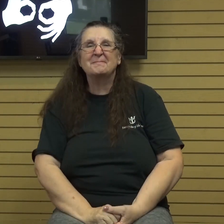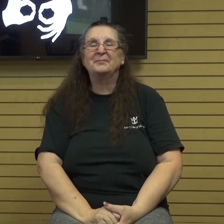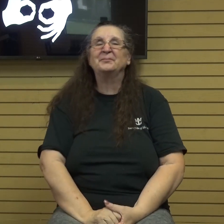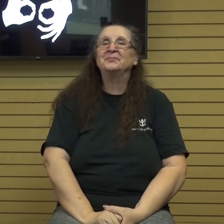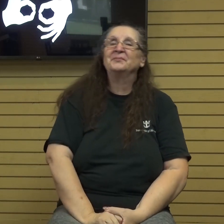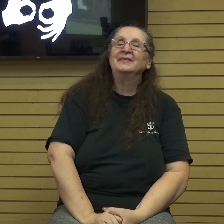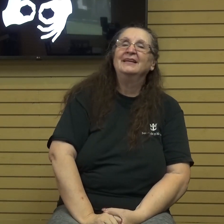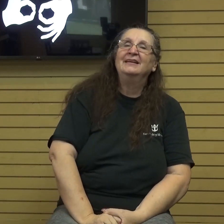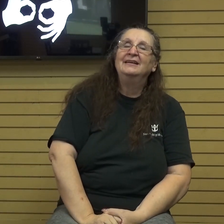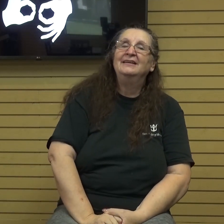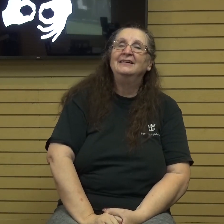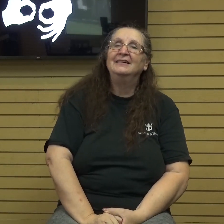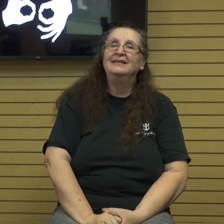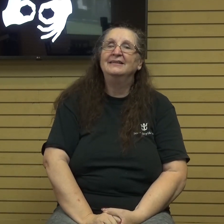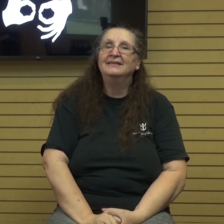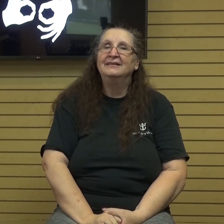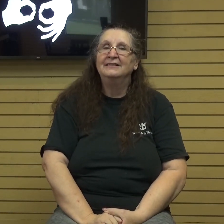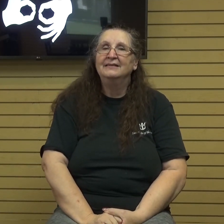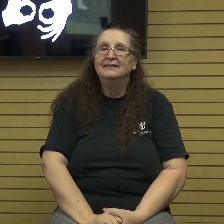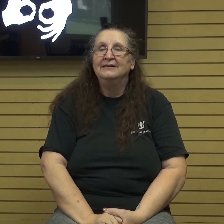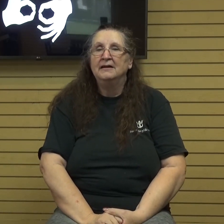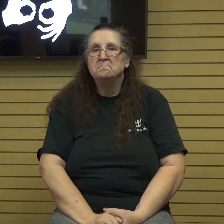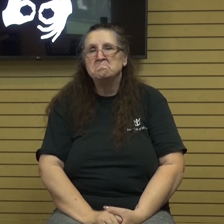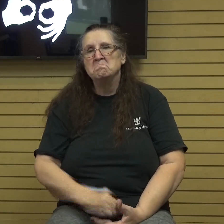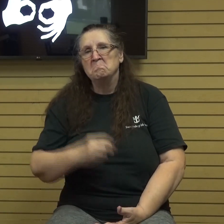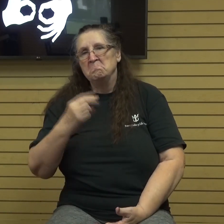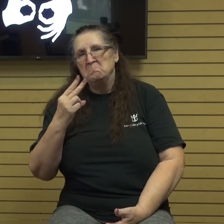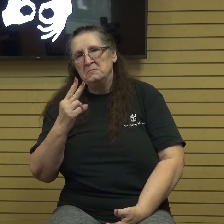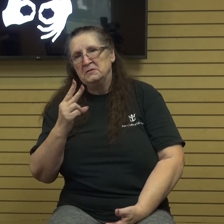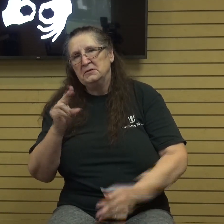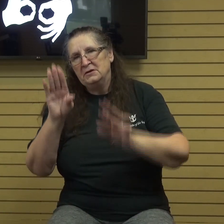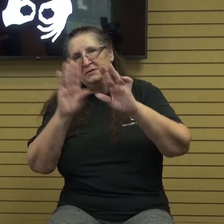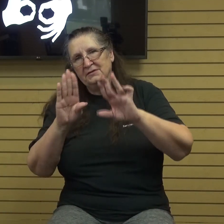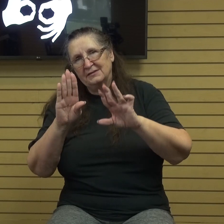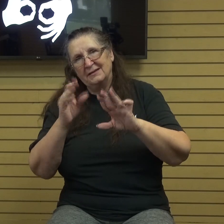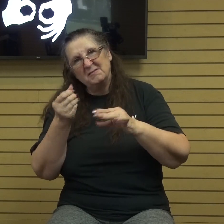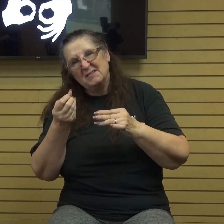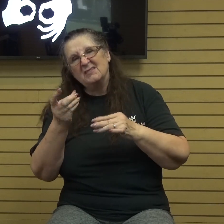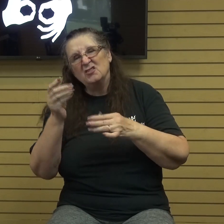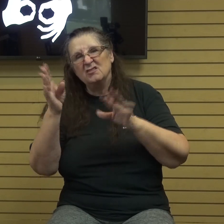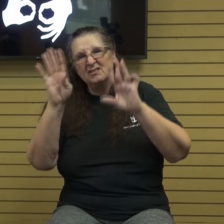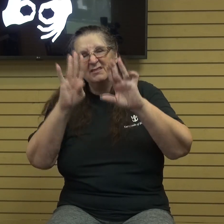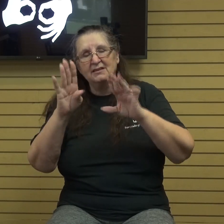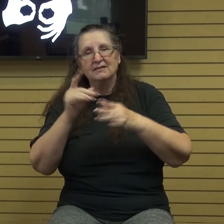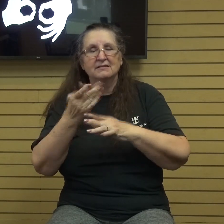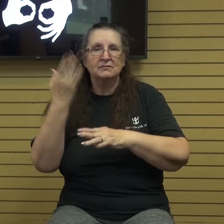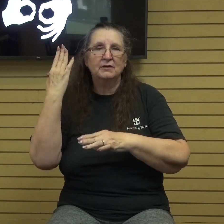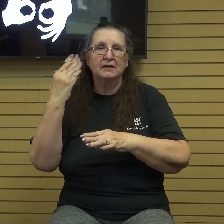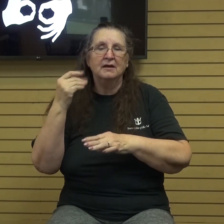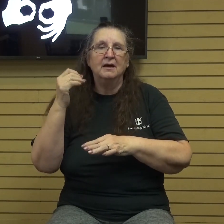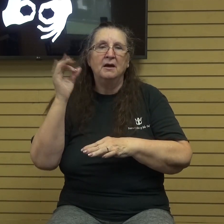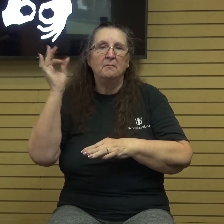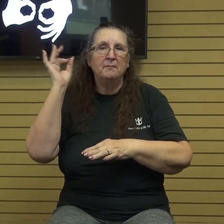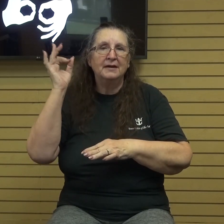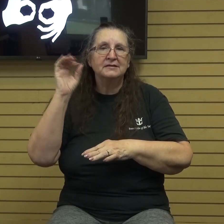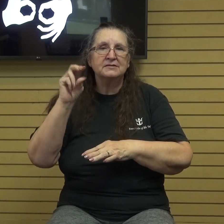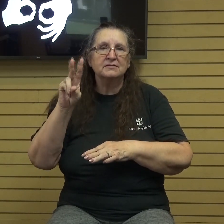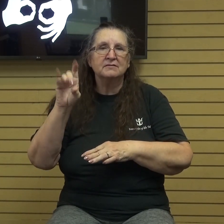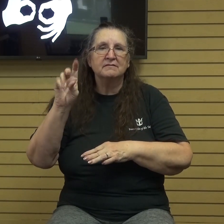So a couple of Sundays ago or a few Sundays ago, Pastor Victor was in Genesis